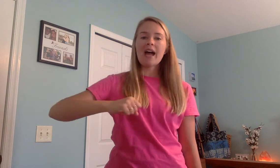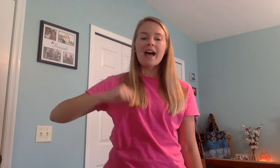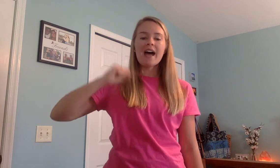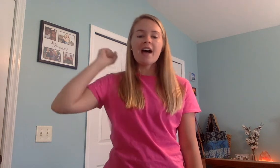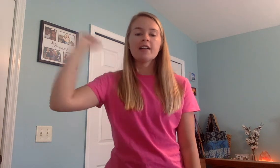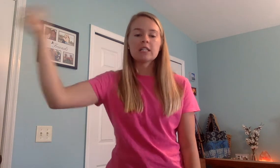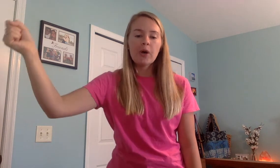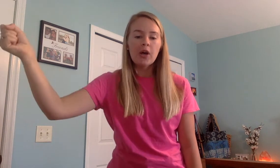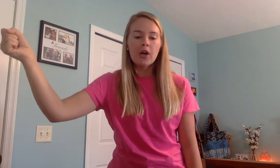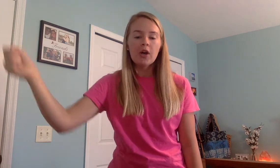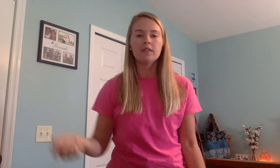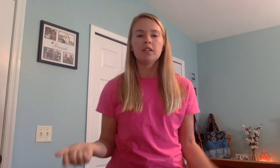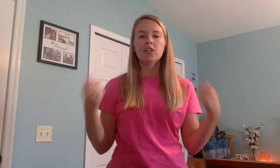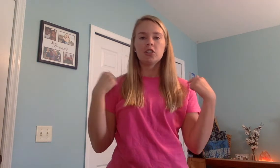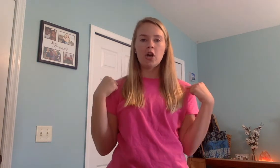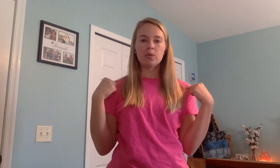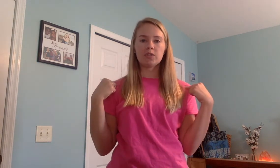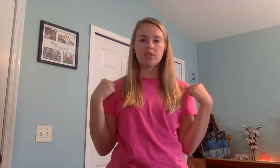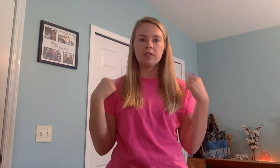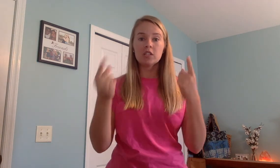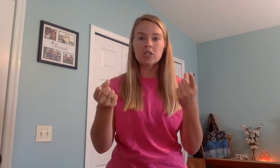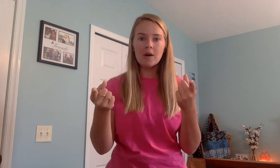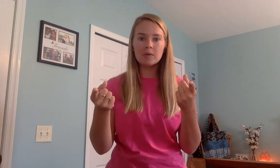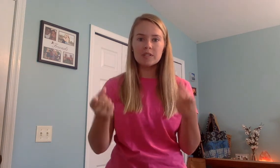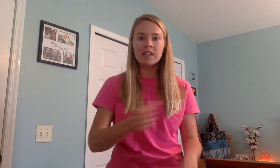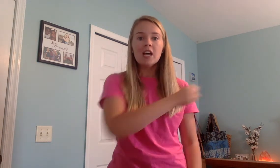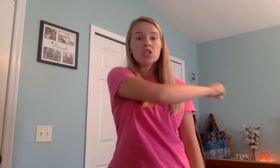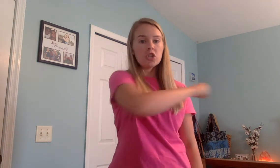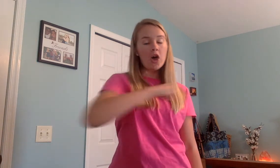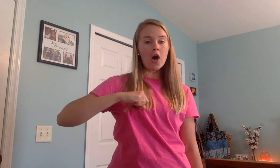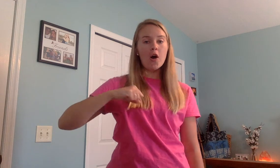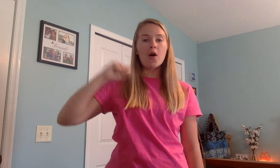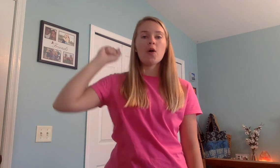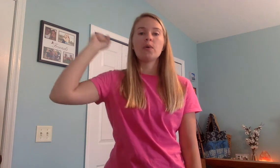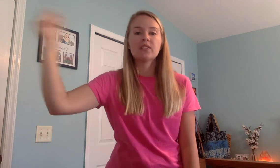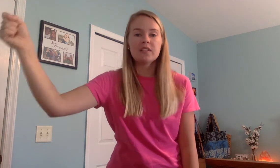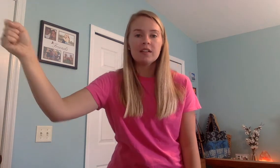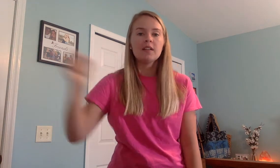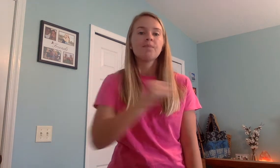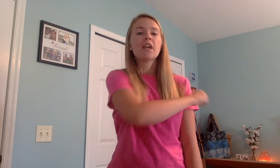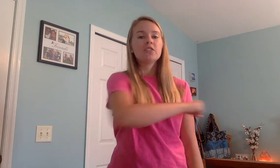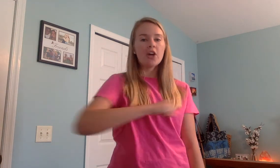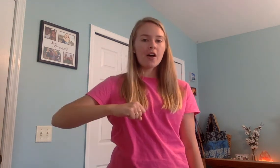toast toast toast toast